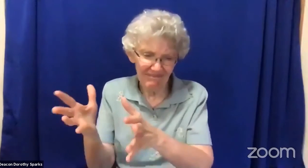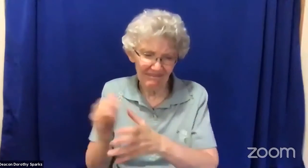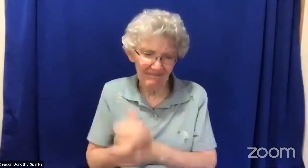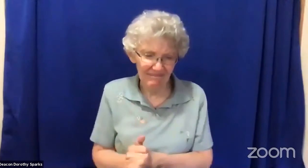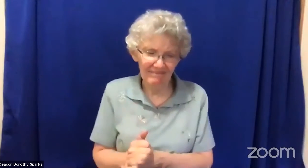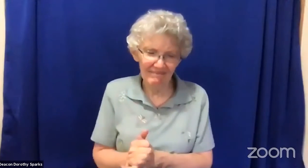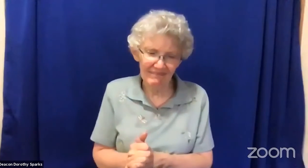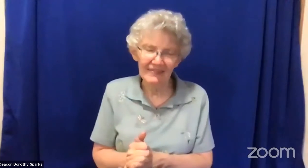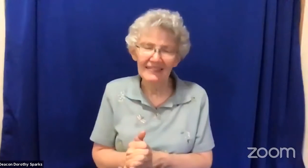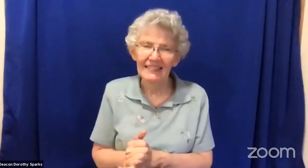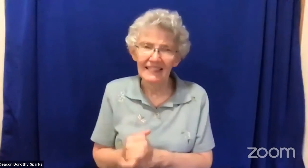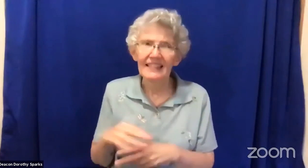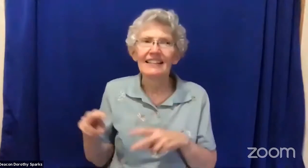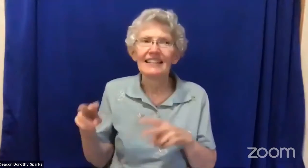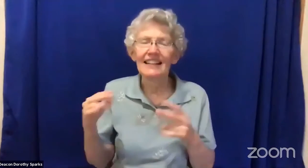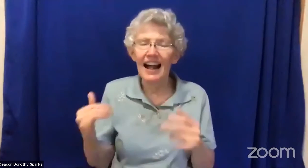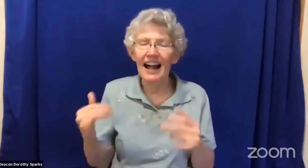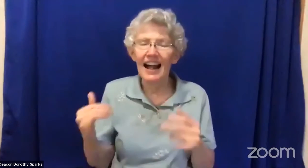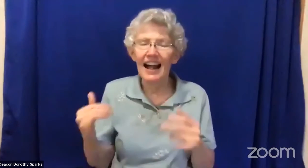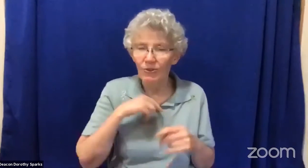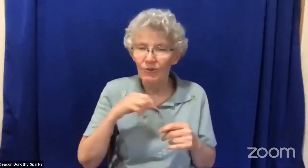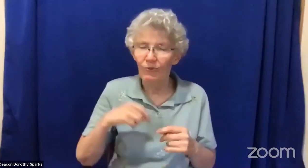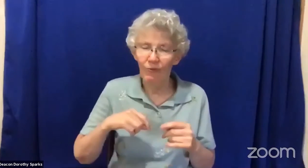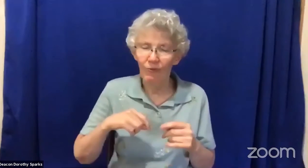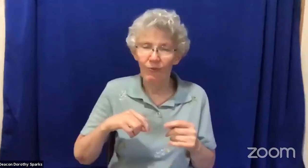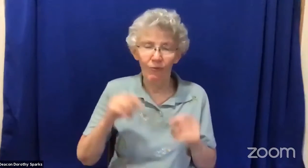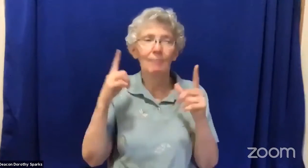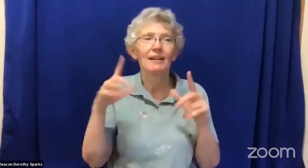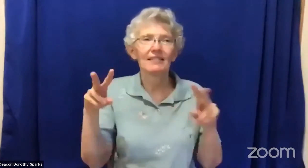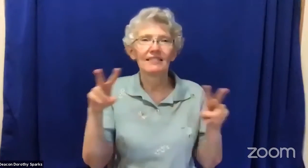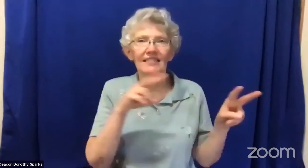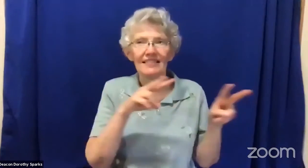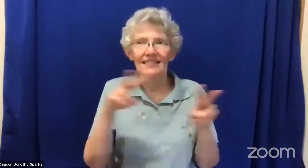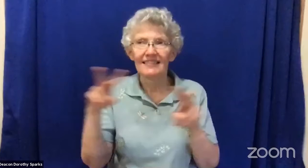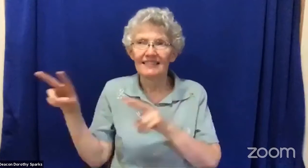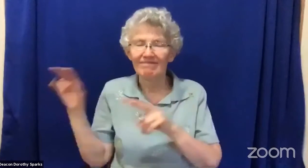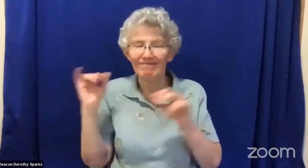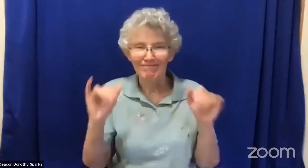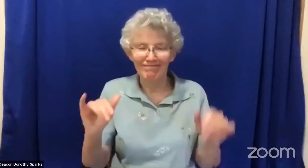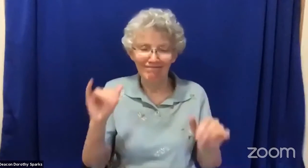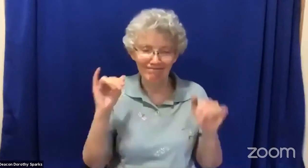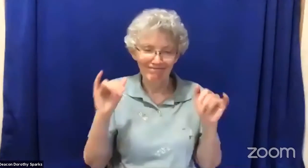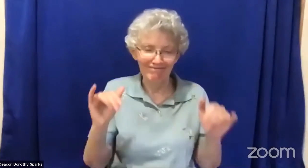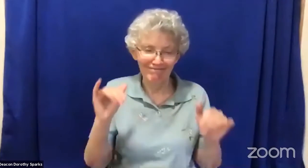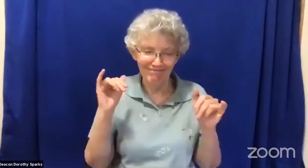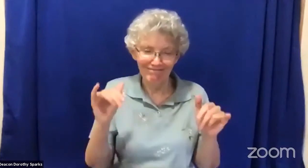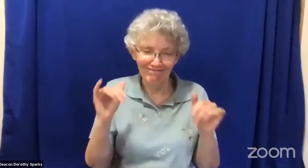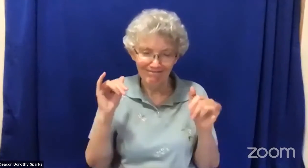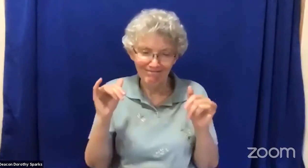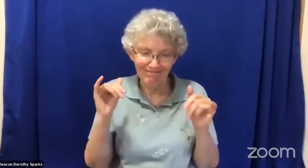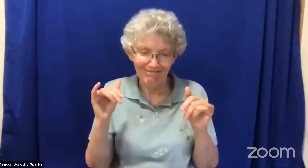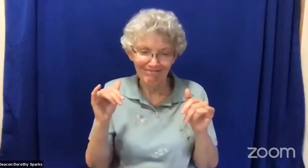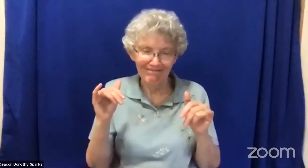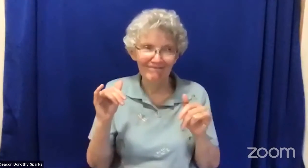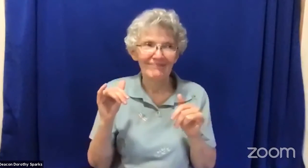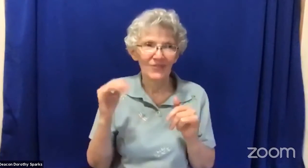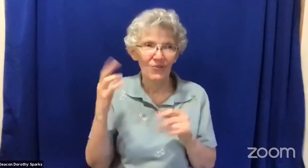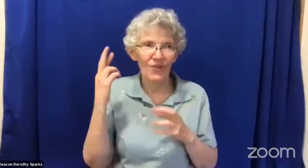and enhance their dreams for their own future as well. So these incidents are